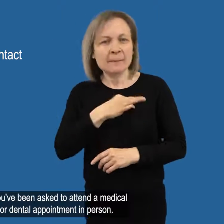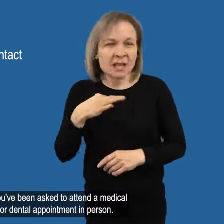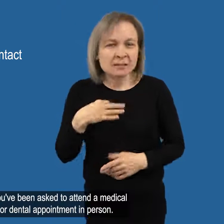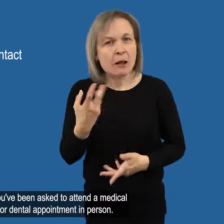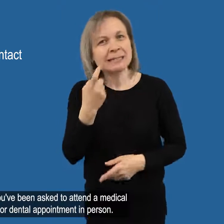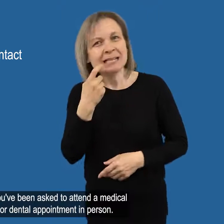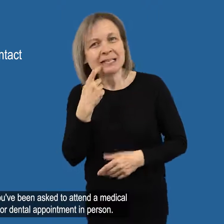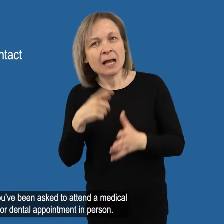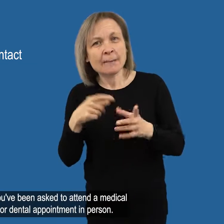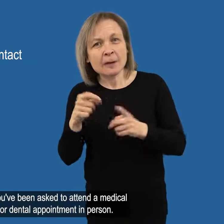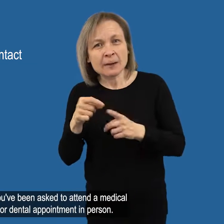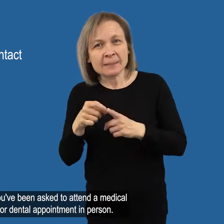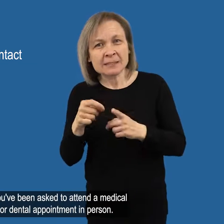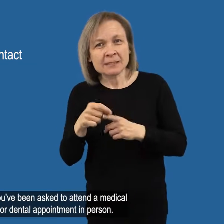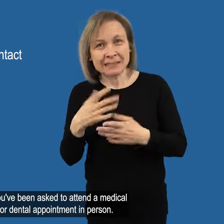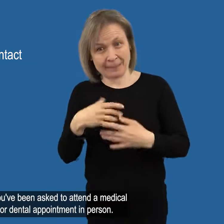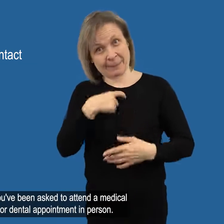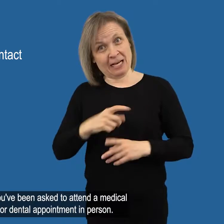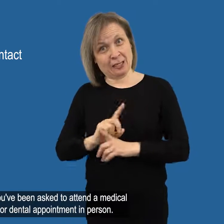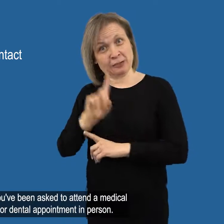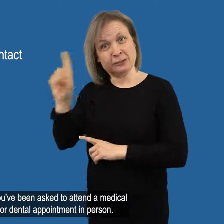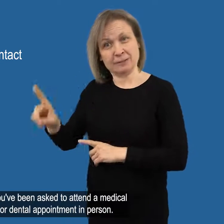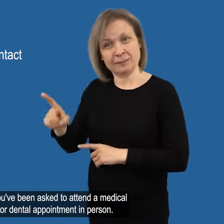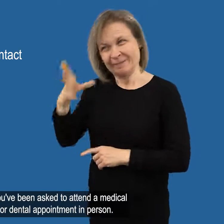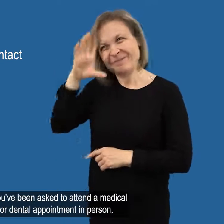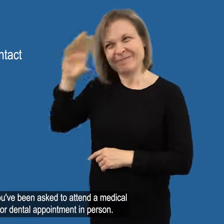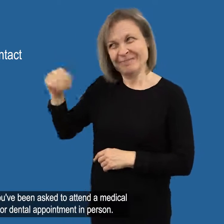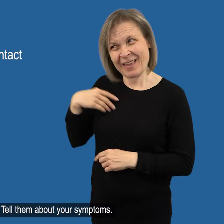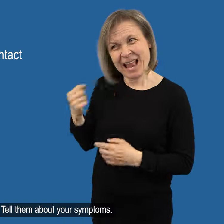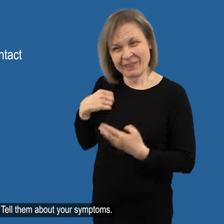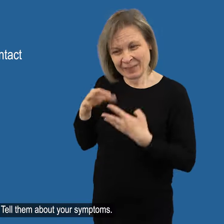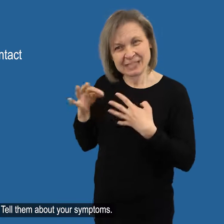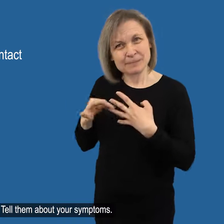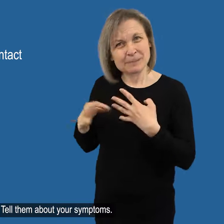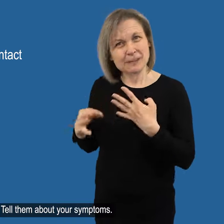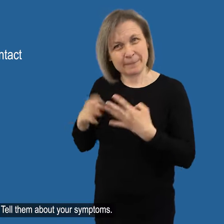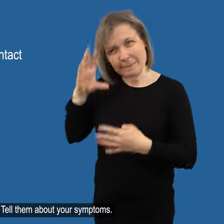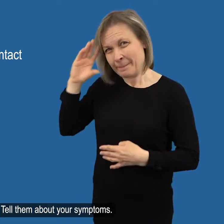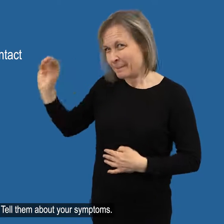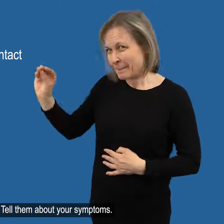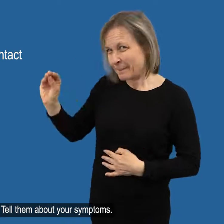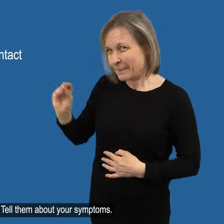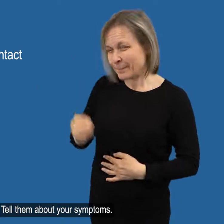If you have been asked to attend a medical or dental appointment in person, tell them about your symptoms